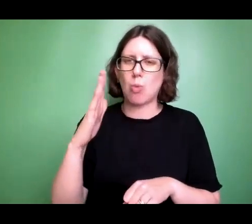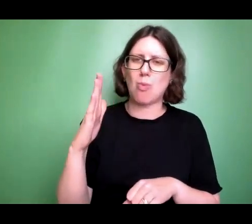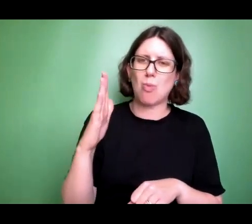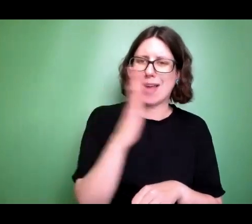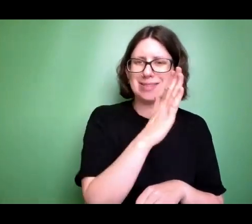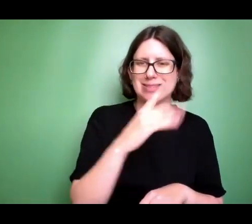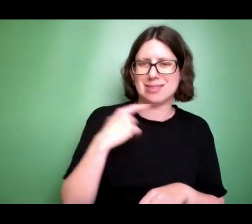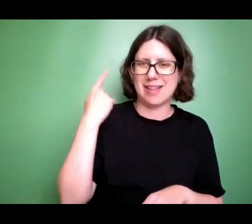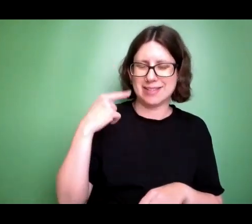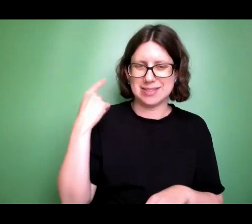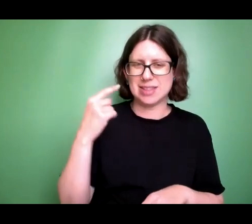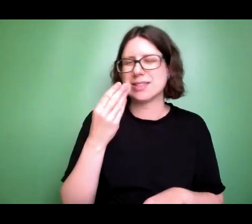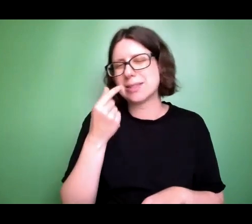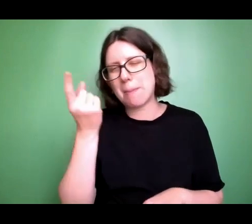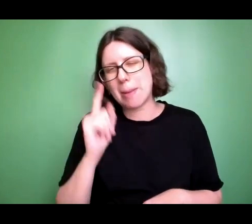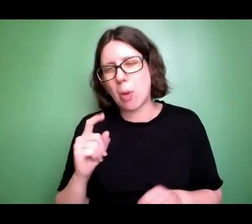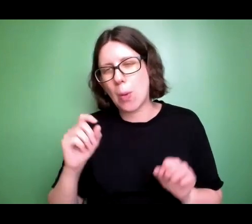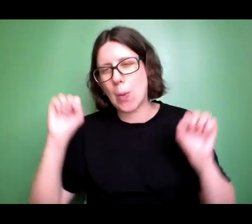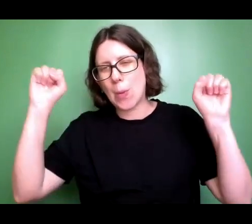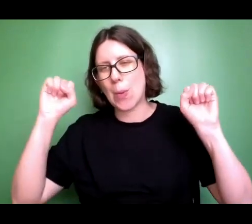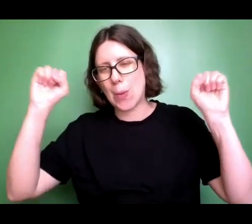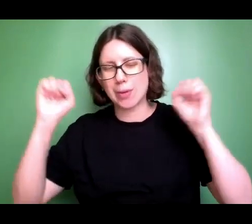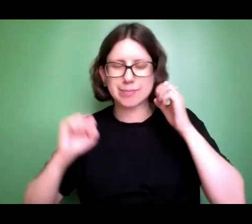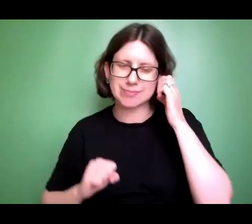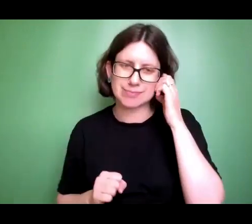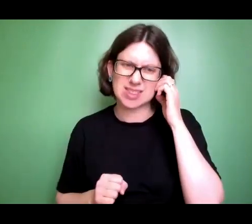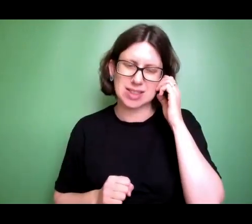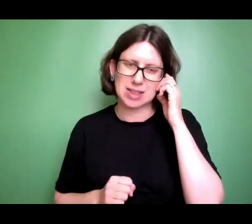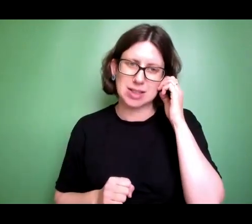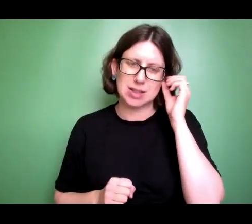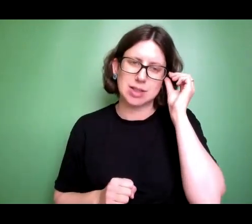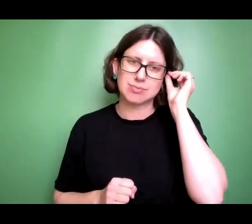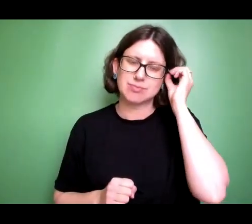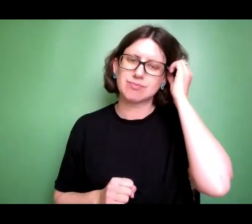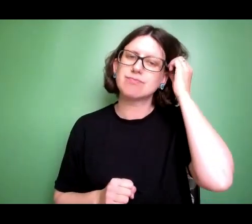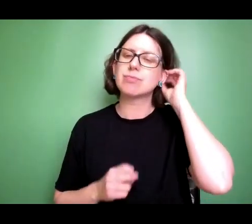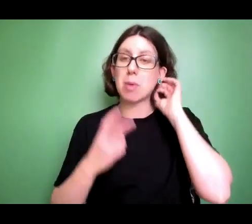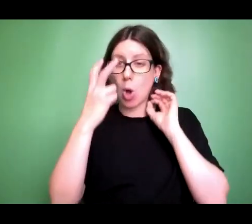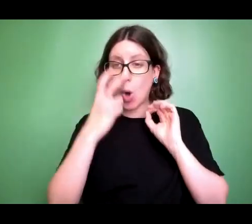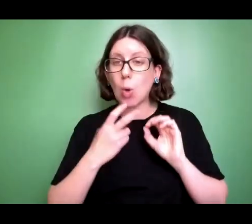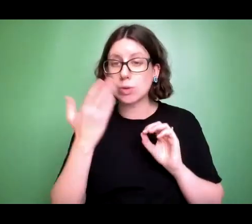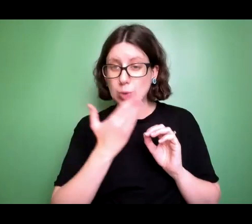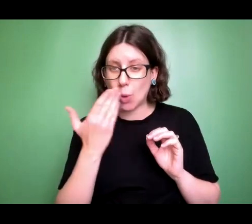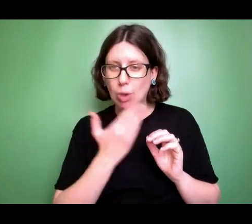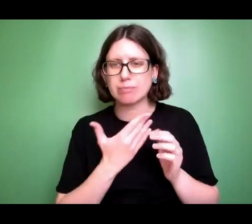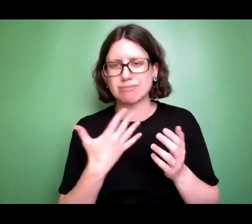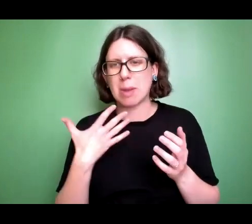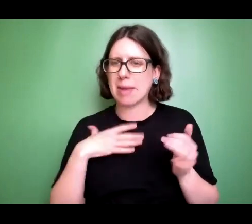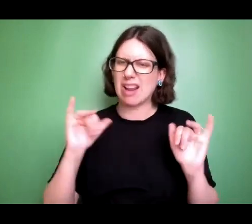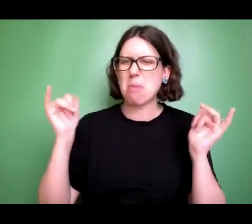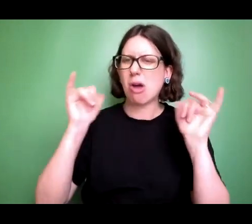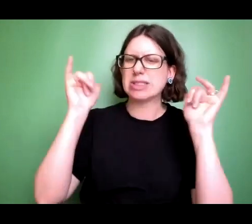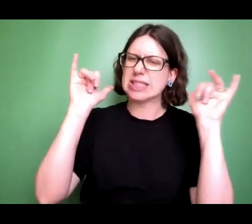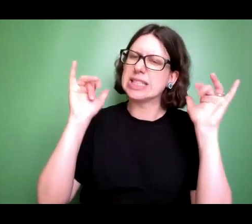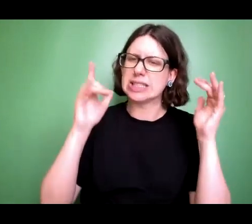Okay. More than in the earlier service. In my last alpha group, there was somebody from my secondary school who came to my alpha